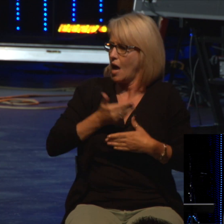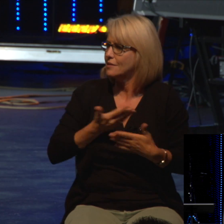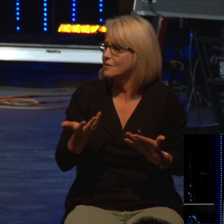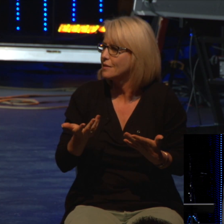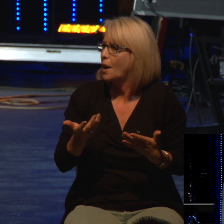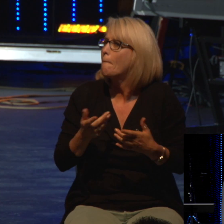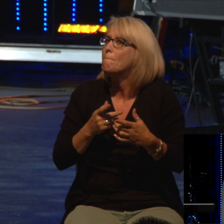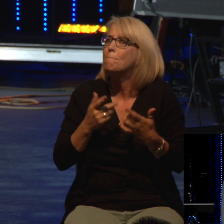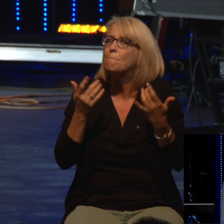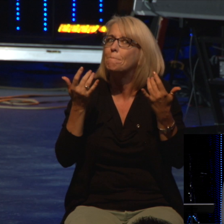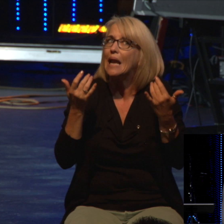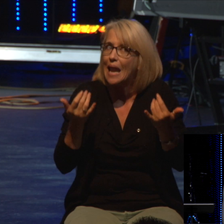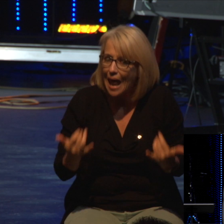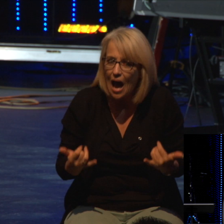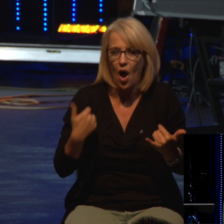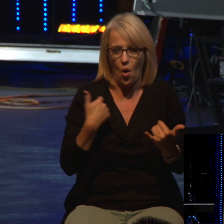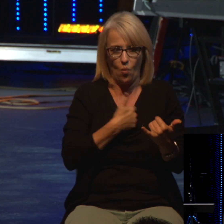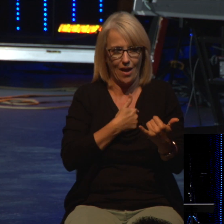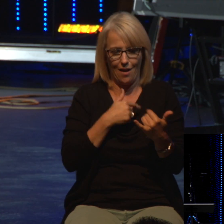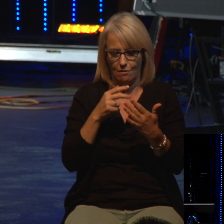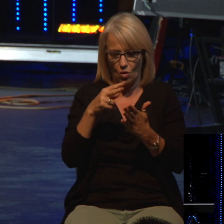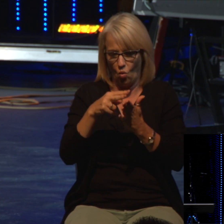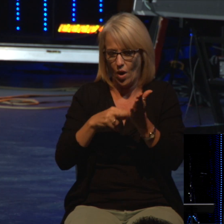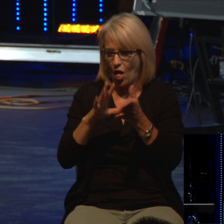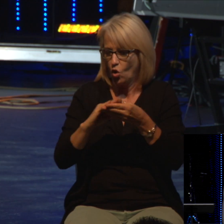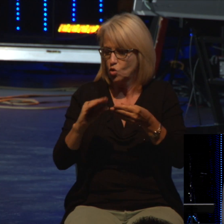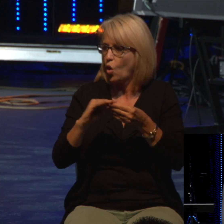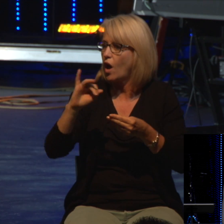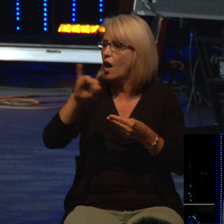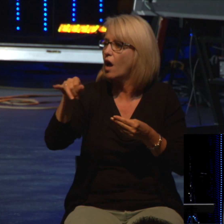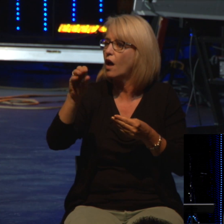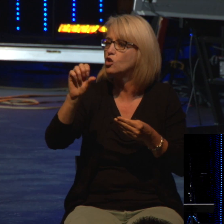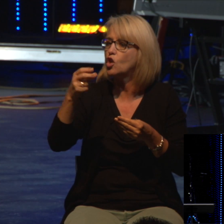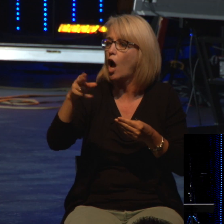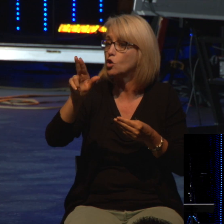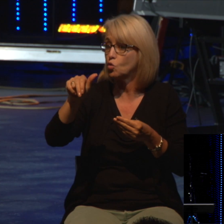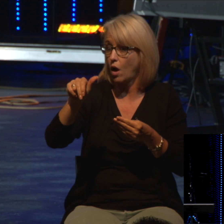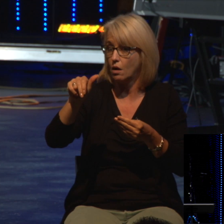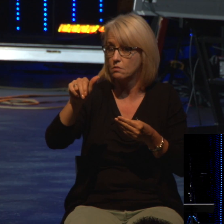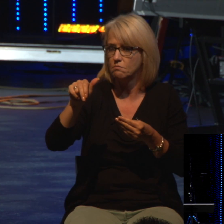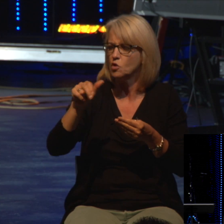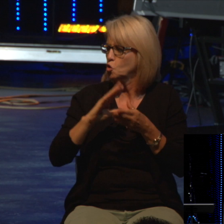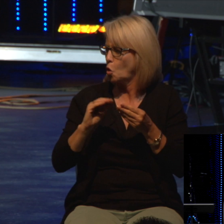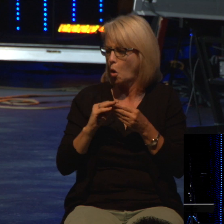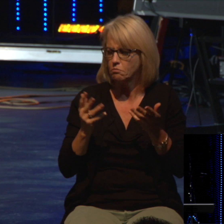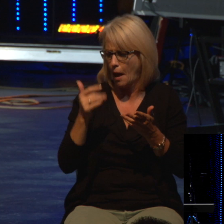a story in Joshua this morning about a guy that committed a sin, and it affected the whole